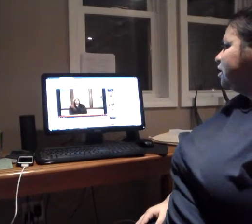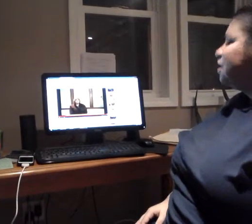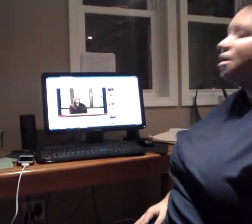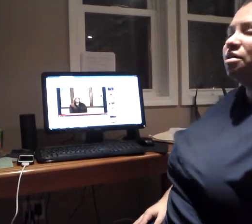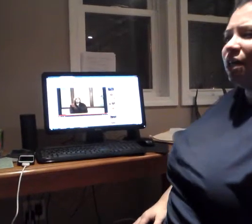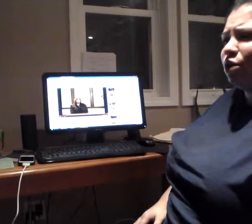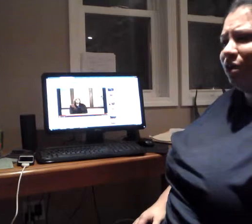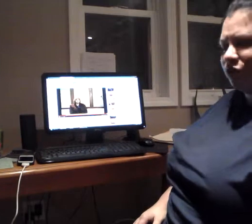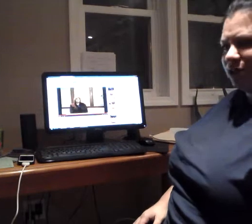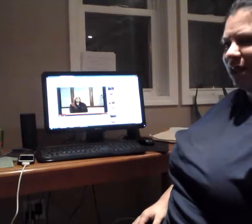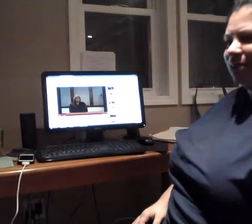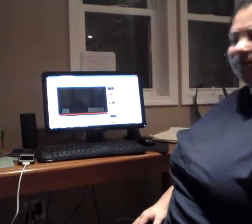thank you have a good day okay